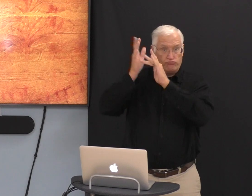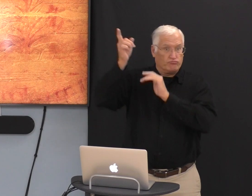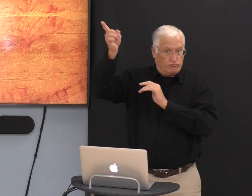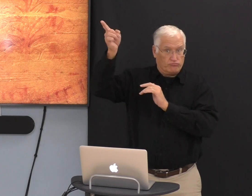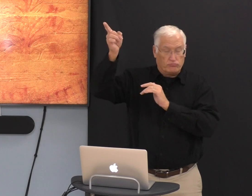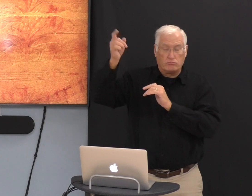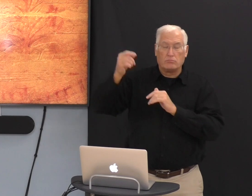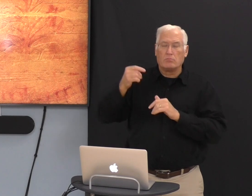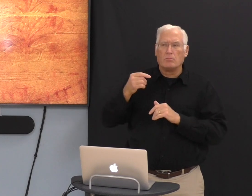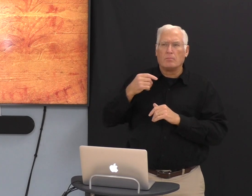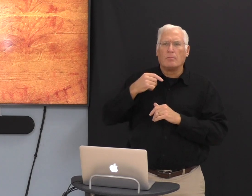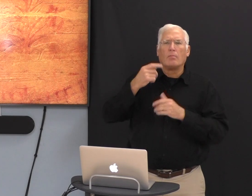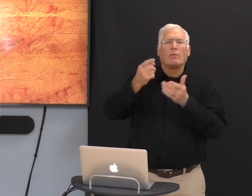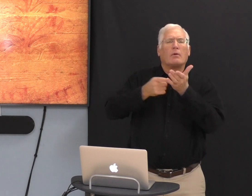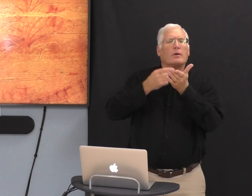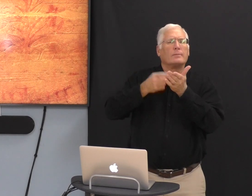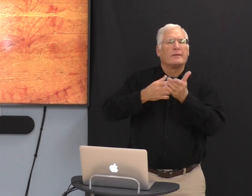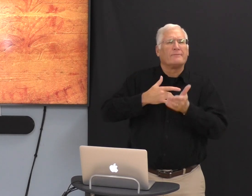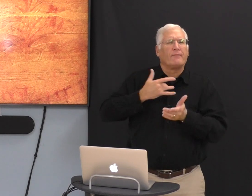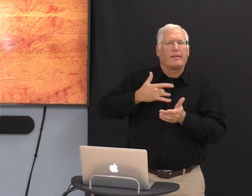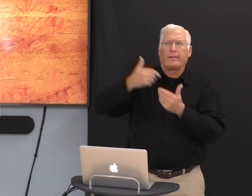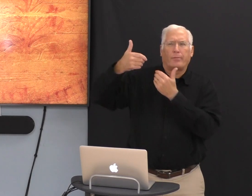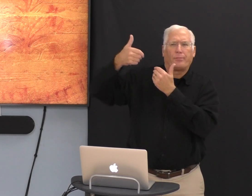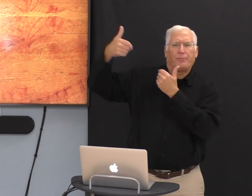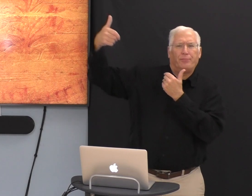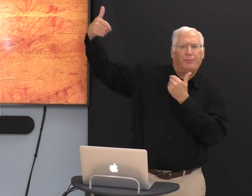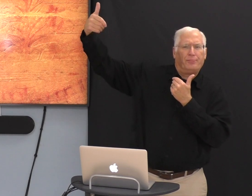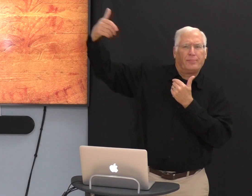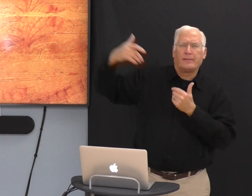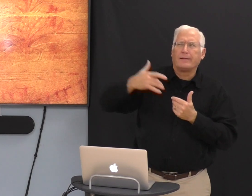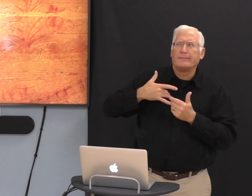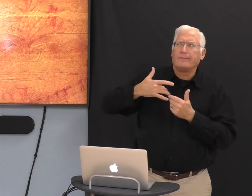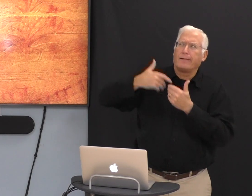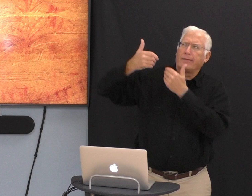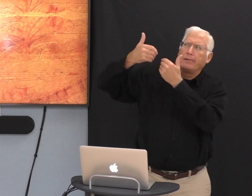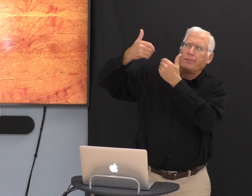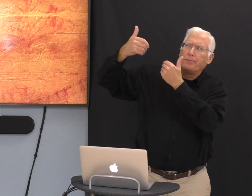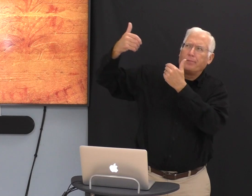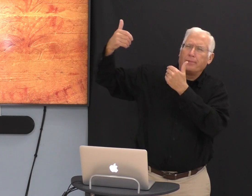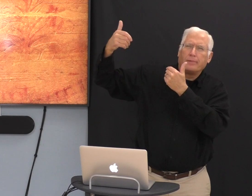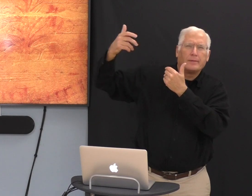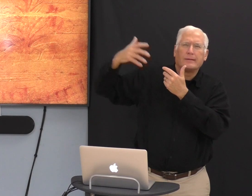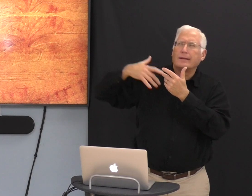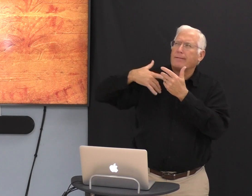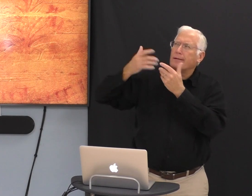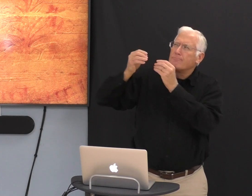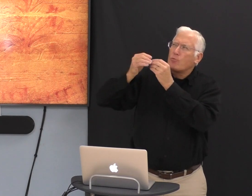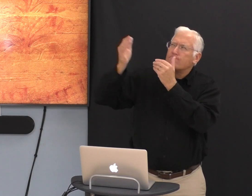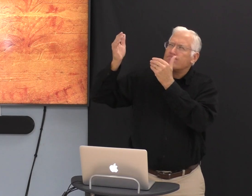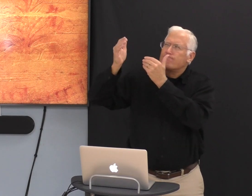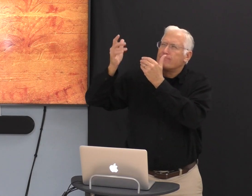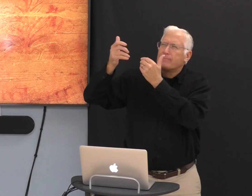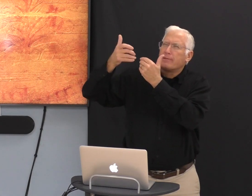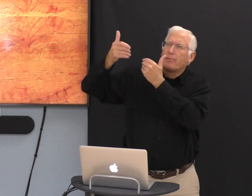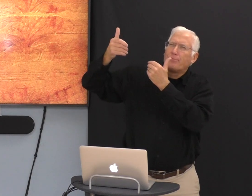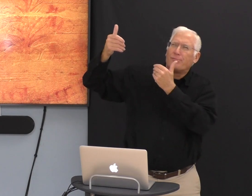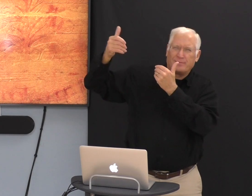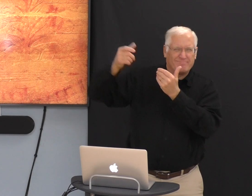with Jesus, and sometimes I feel very far apart. I want to get